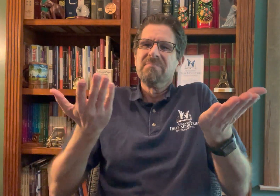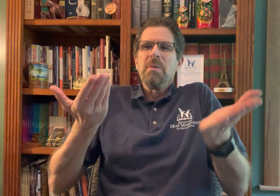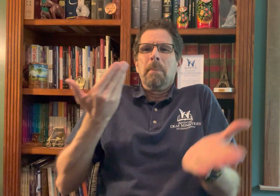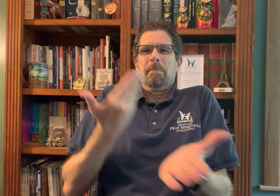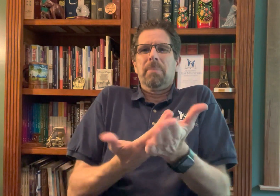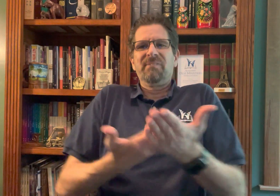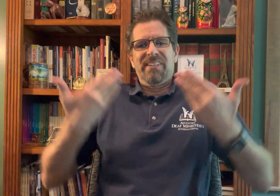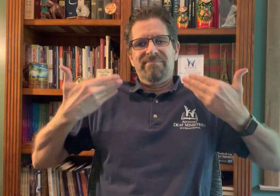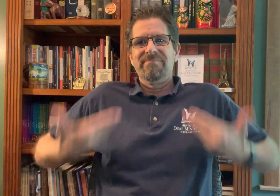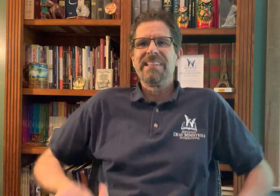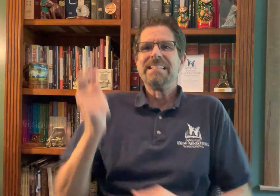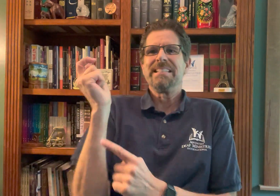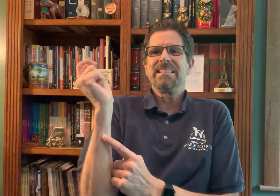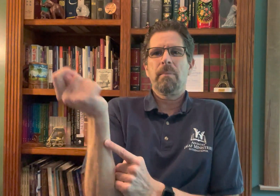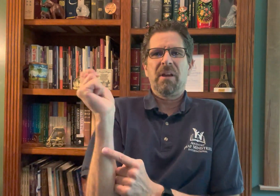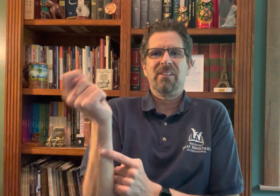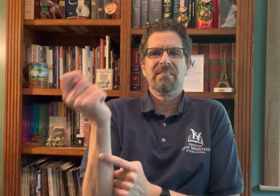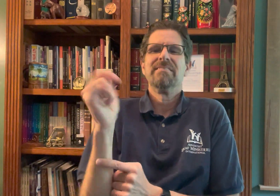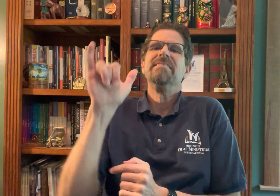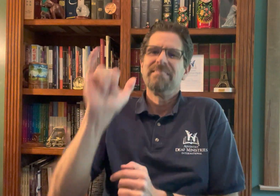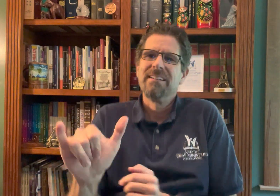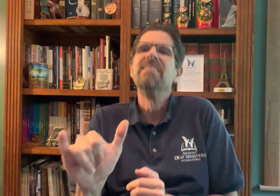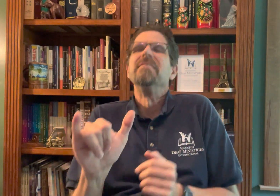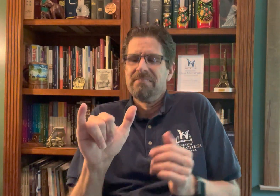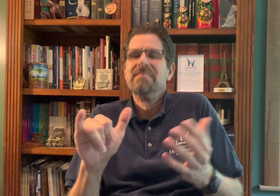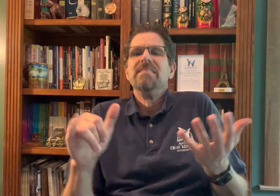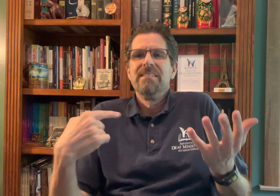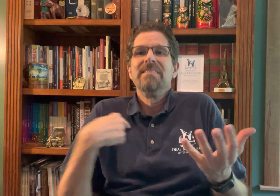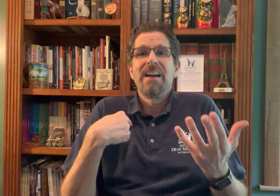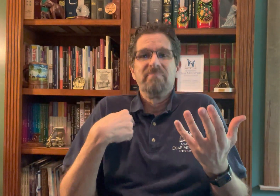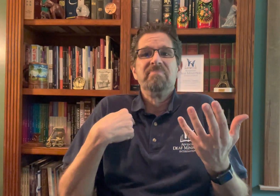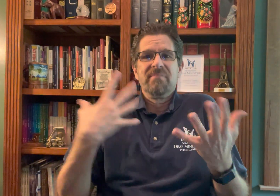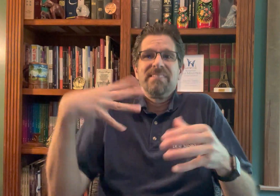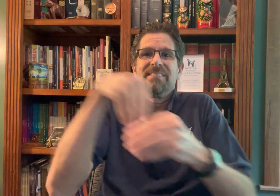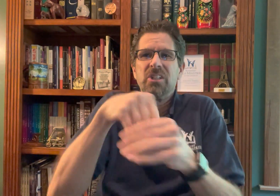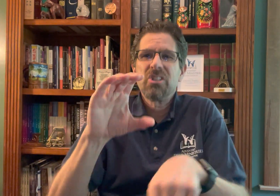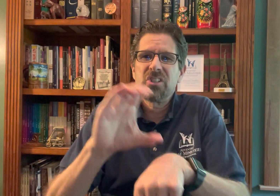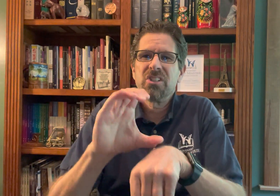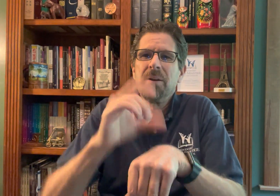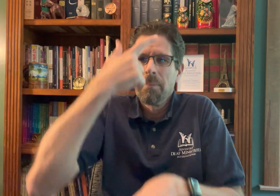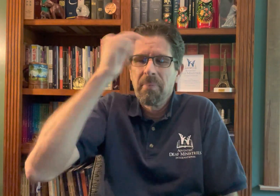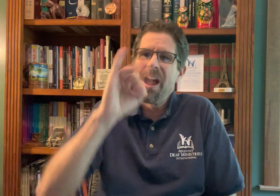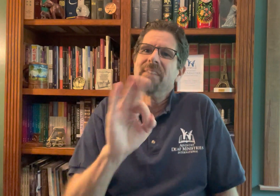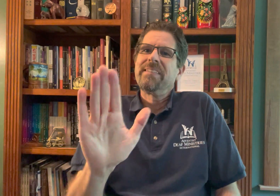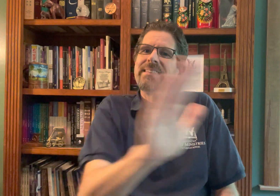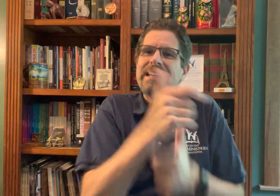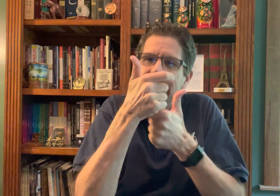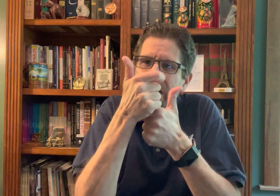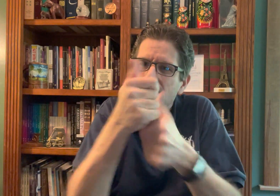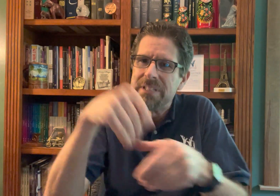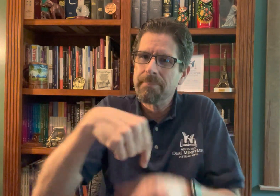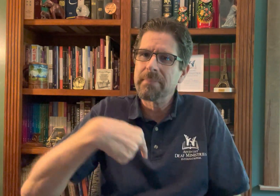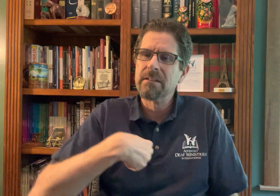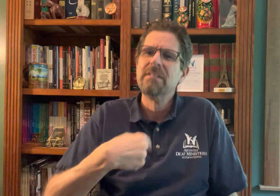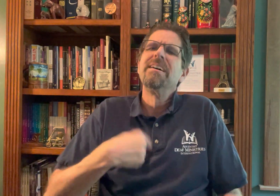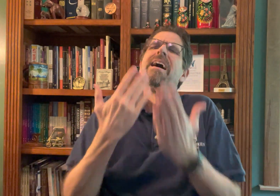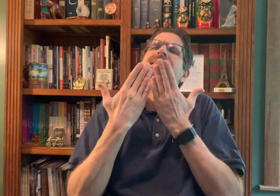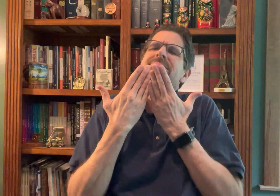That young boy is myself. This is part of my testimony. I'm in the church